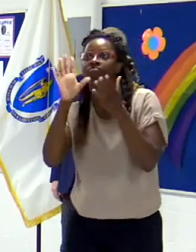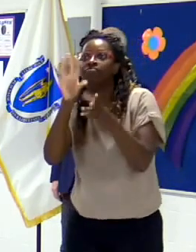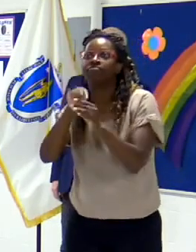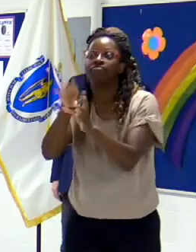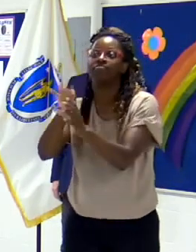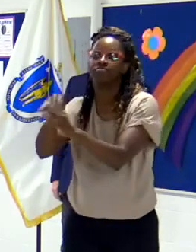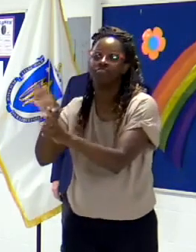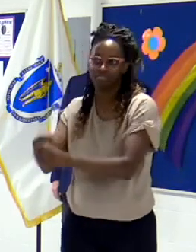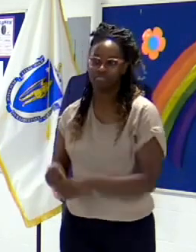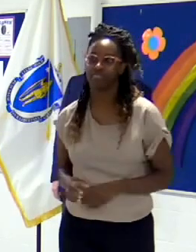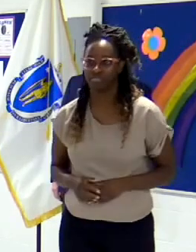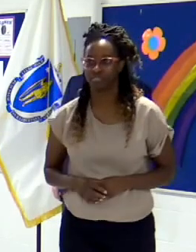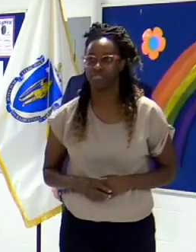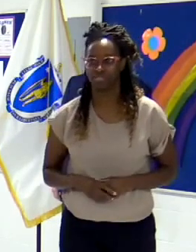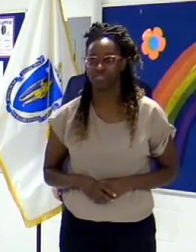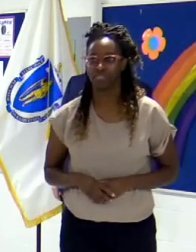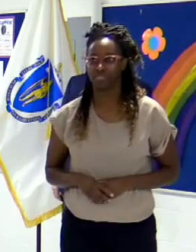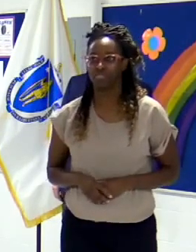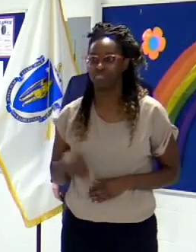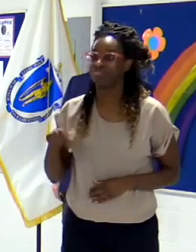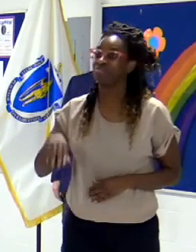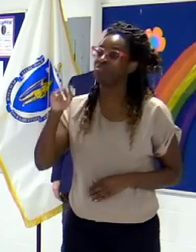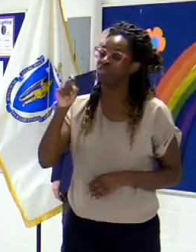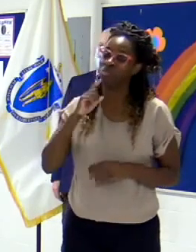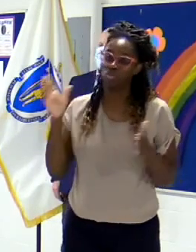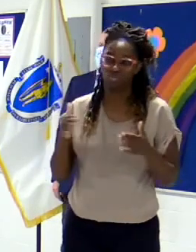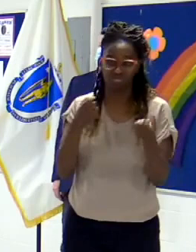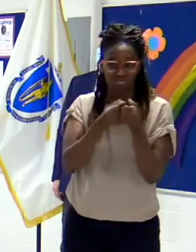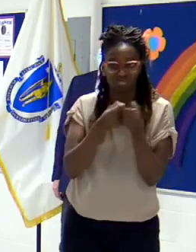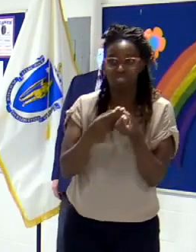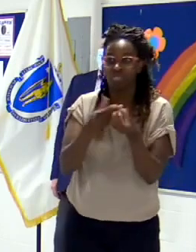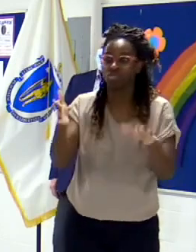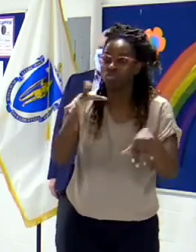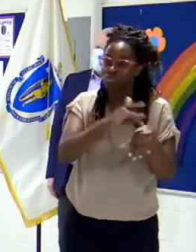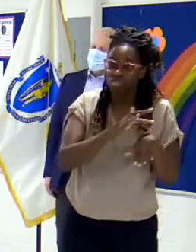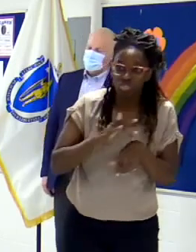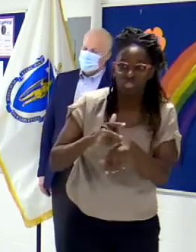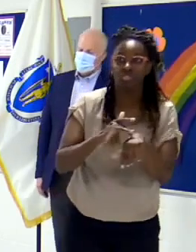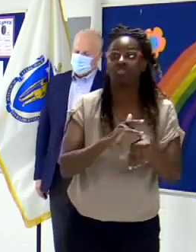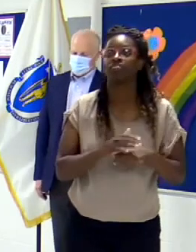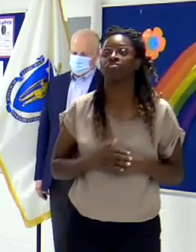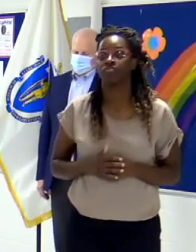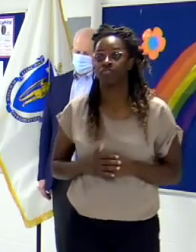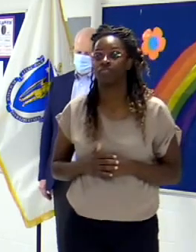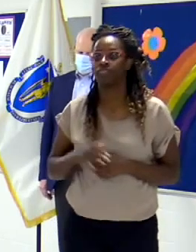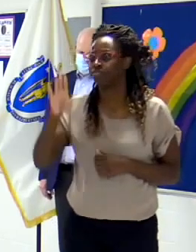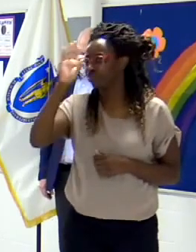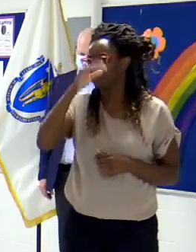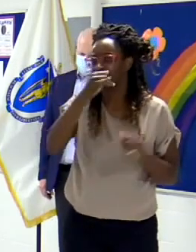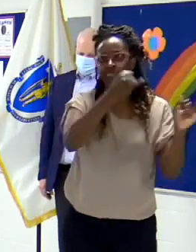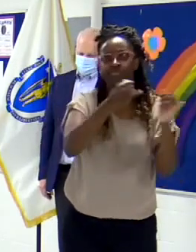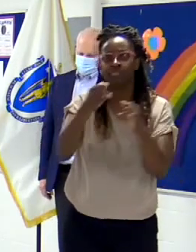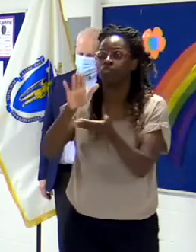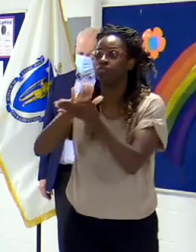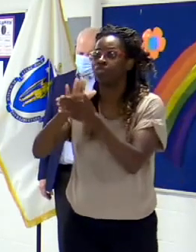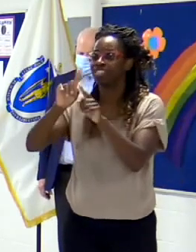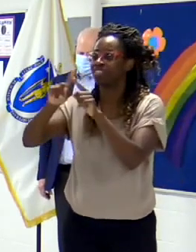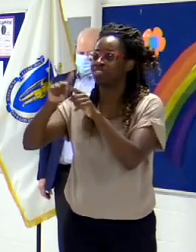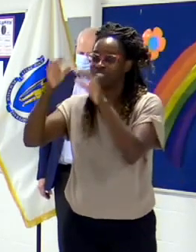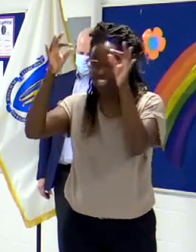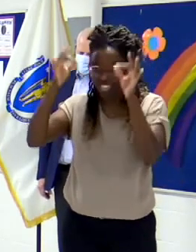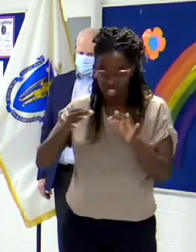a lot of guidance, um, and resources. Um, but we recognize and understand that the decision about the how is ultimately going to get made